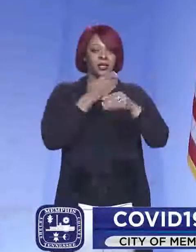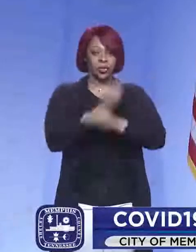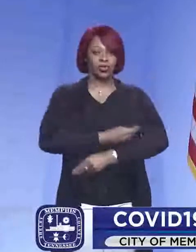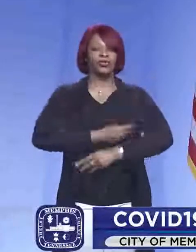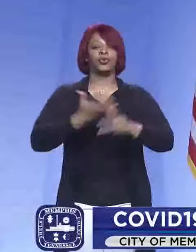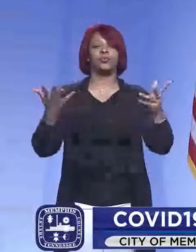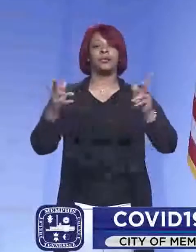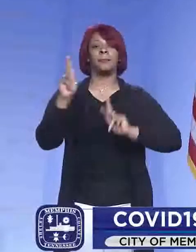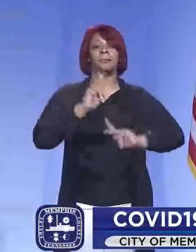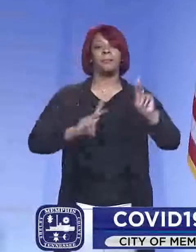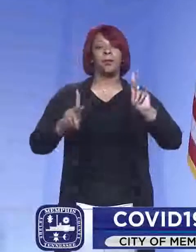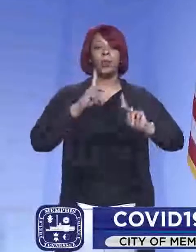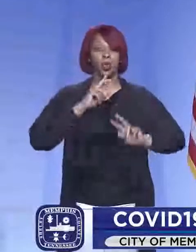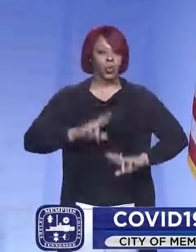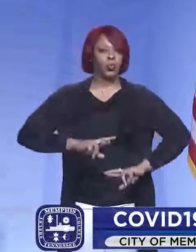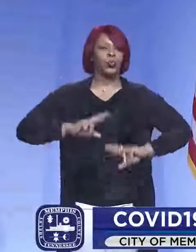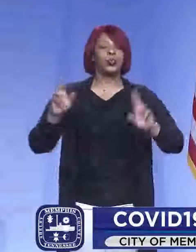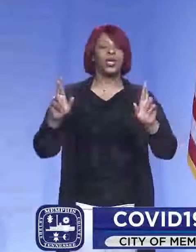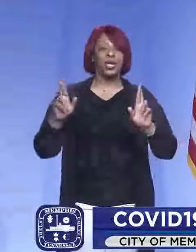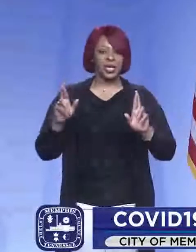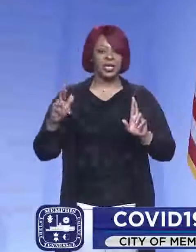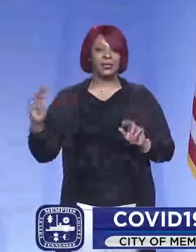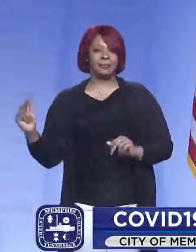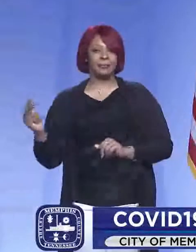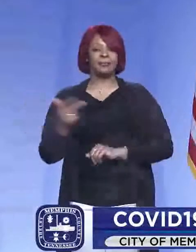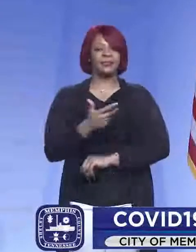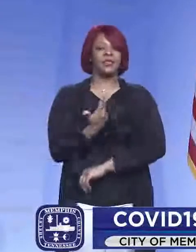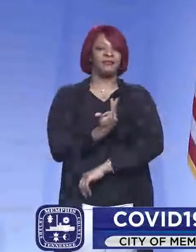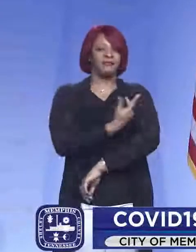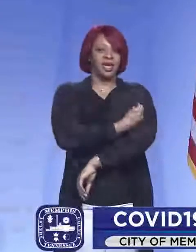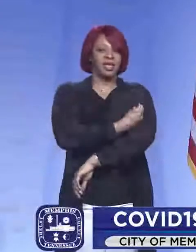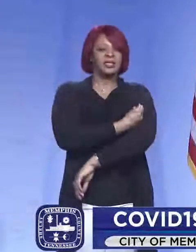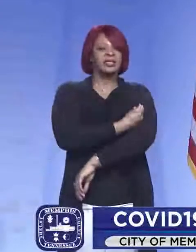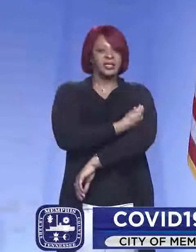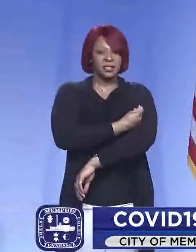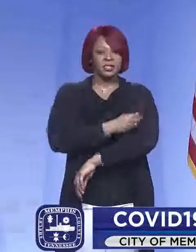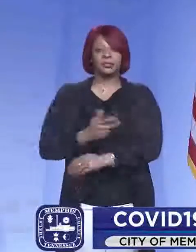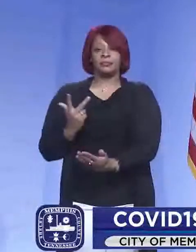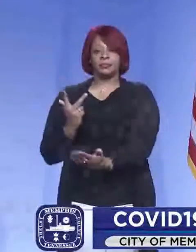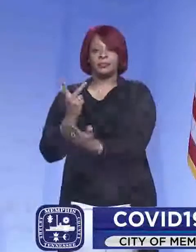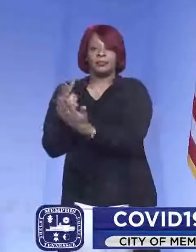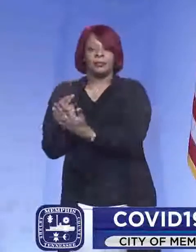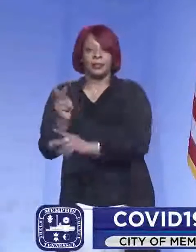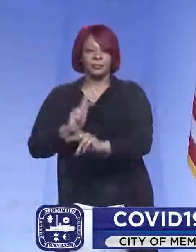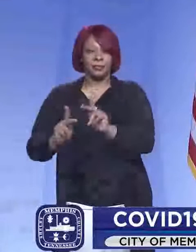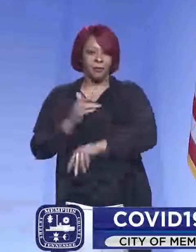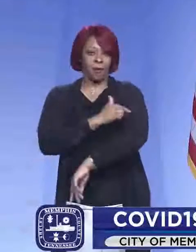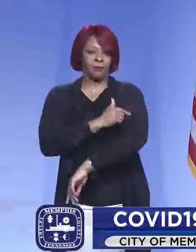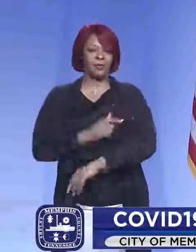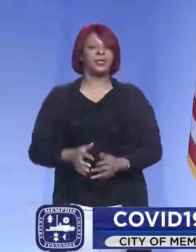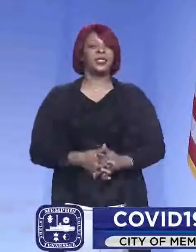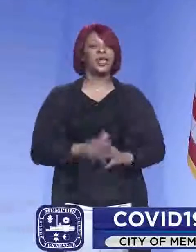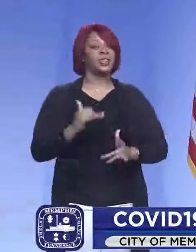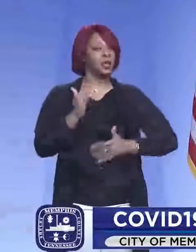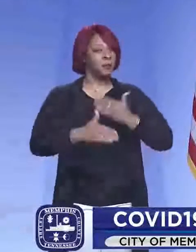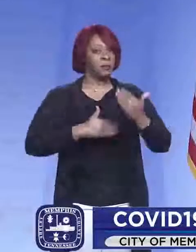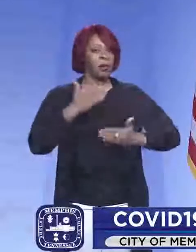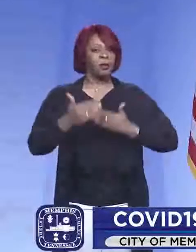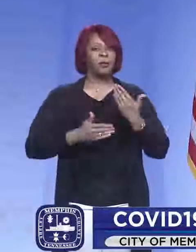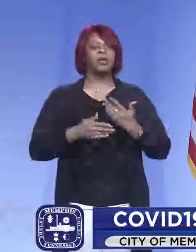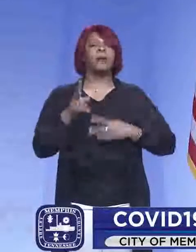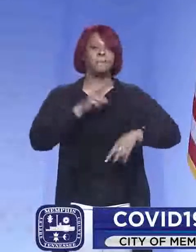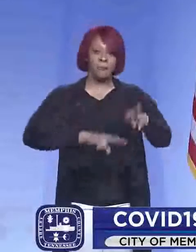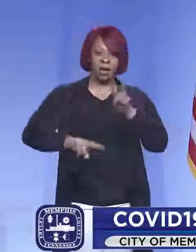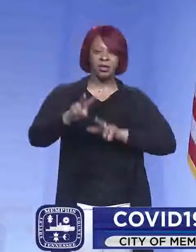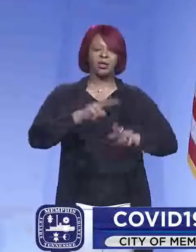to the people who will be, uh, pulling the, uh, the vaccine doses and actually putting them in people's arms. That process is monitored.